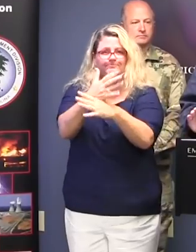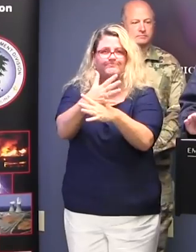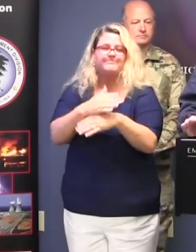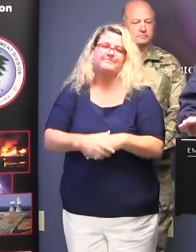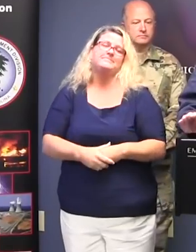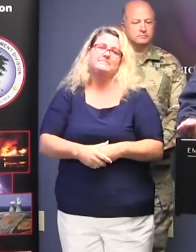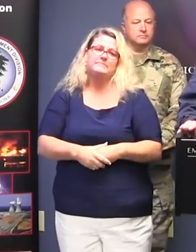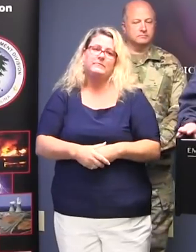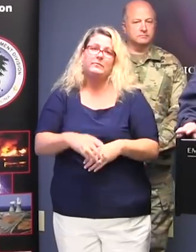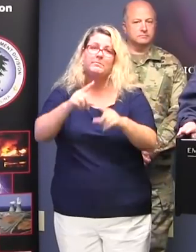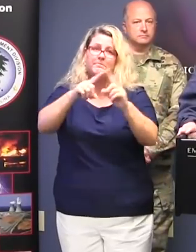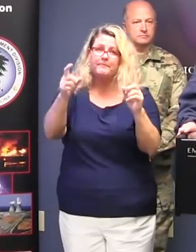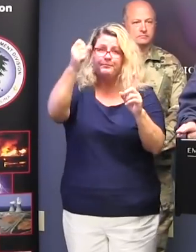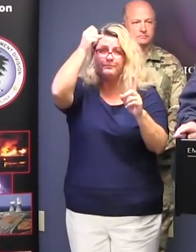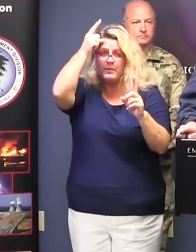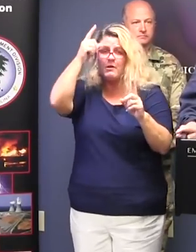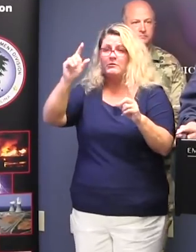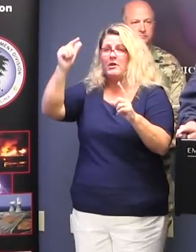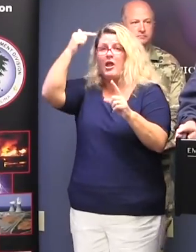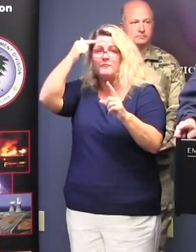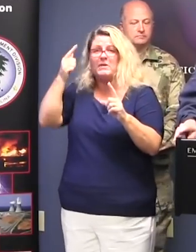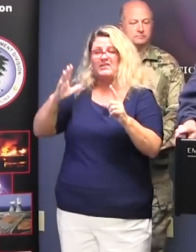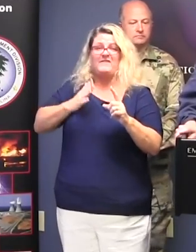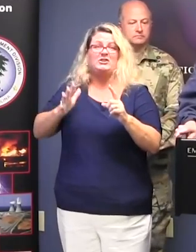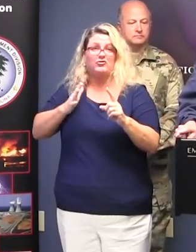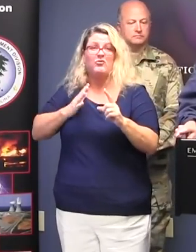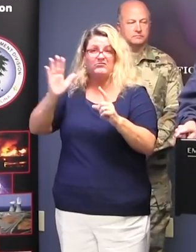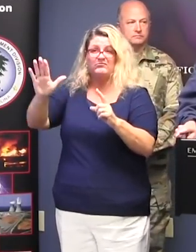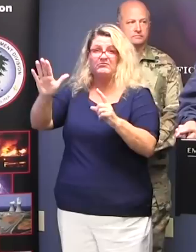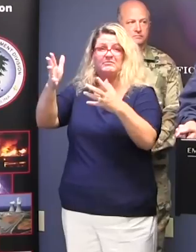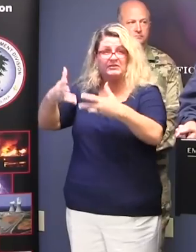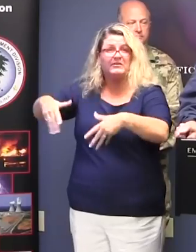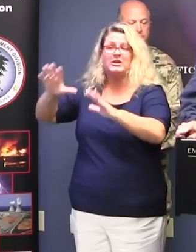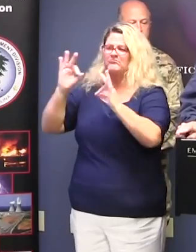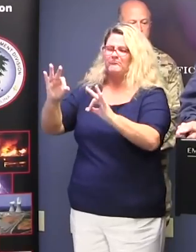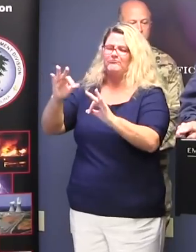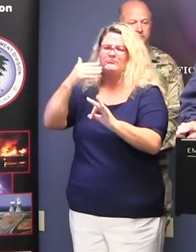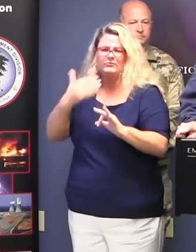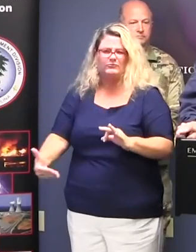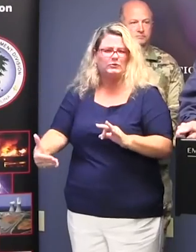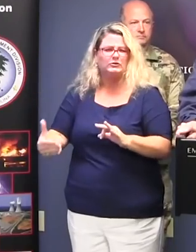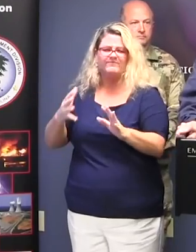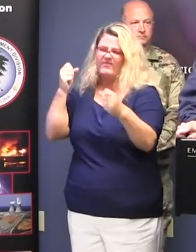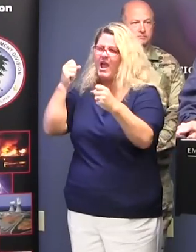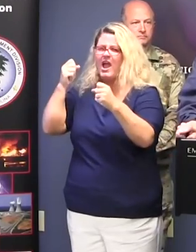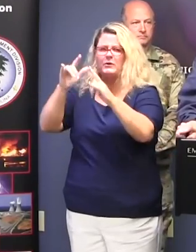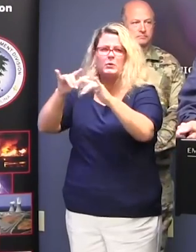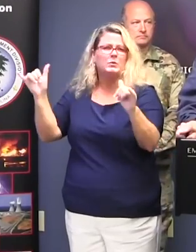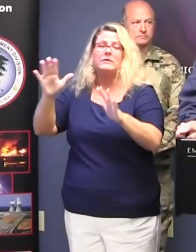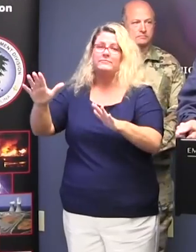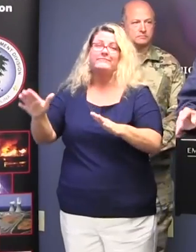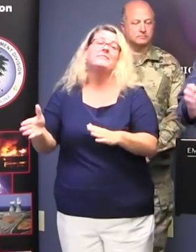this, although the official side of this is being done with great precision, great skill, and great speed, it's the